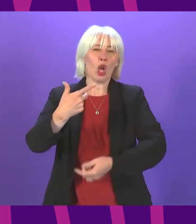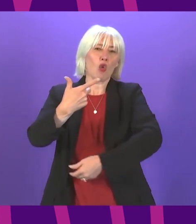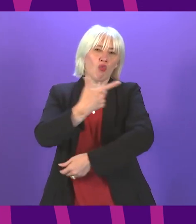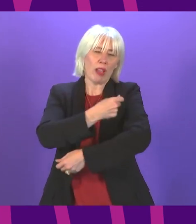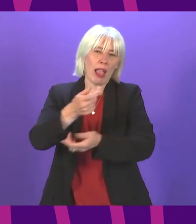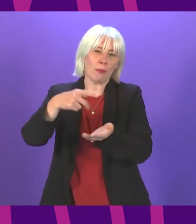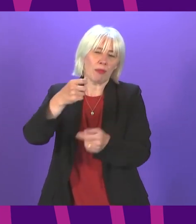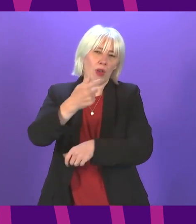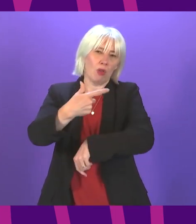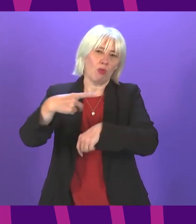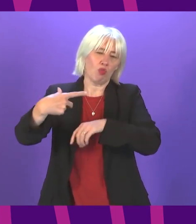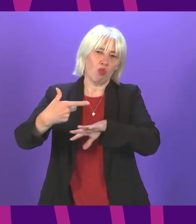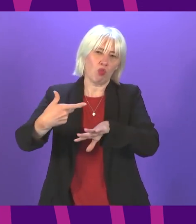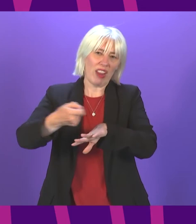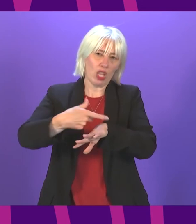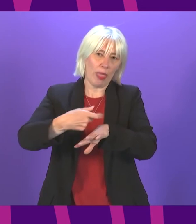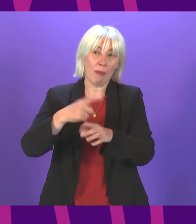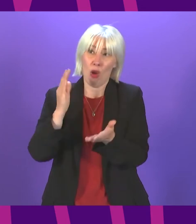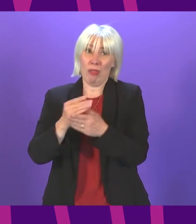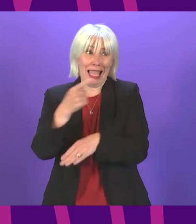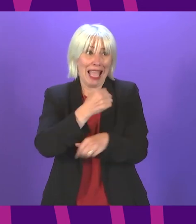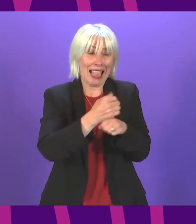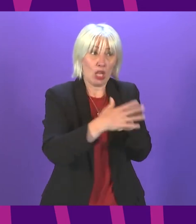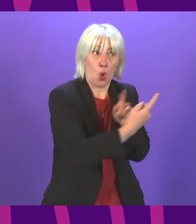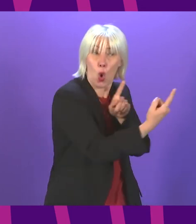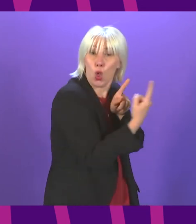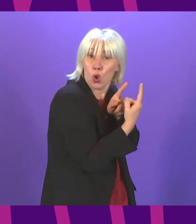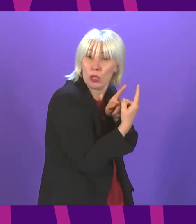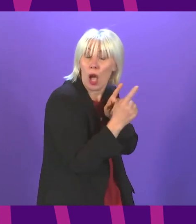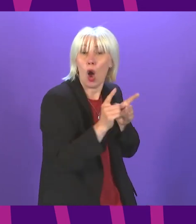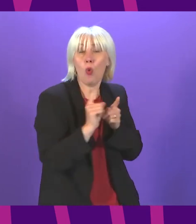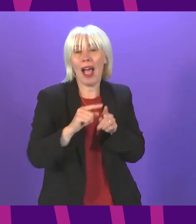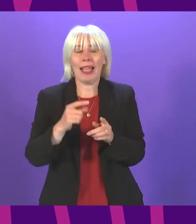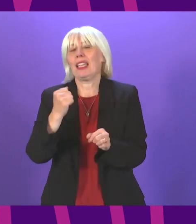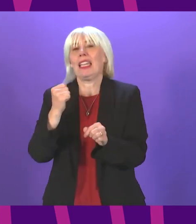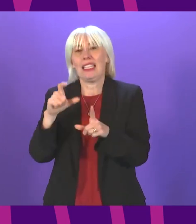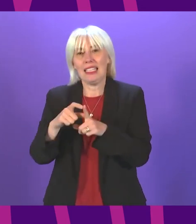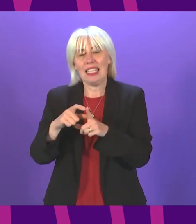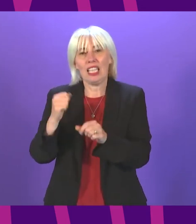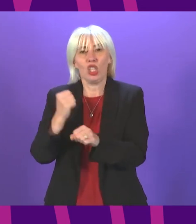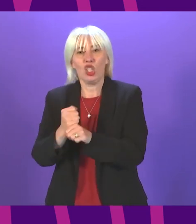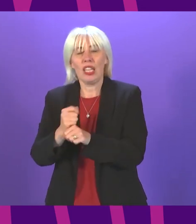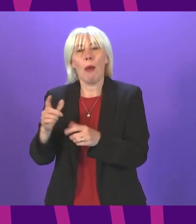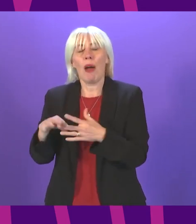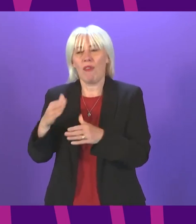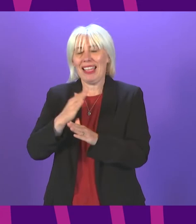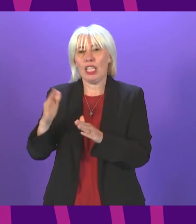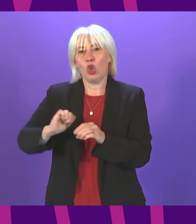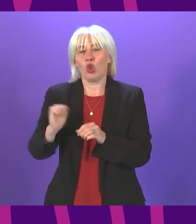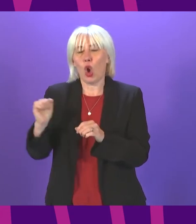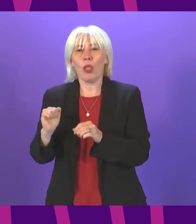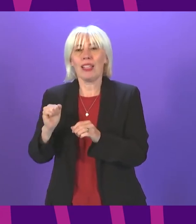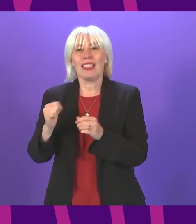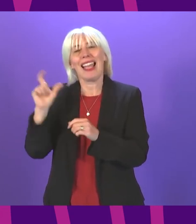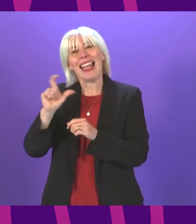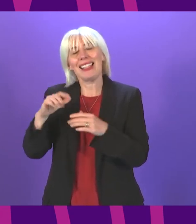instead of going to Glasgow which is actually closer this is because D&G is part of South East Scotland Cancer Network and not West